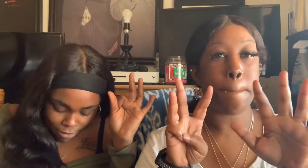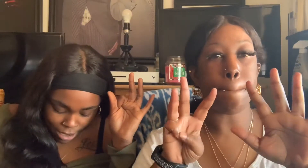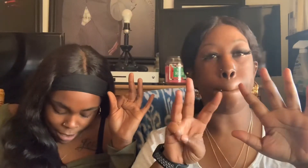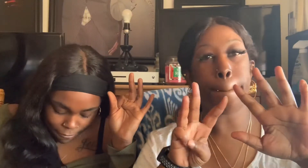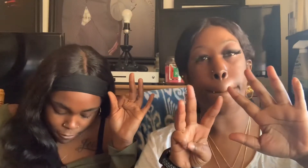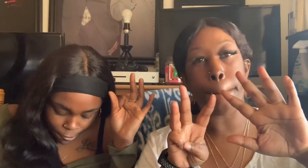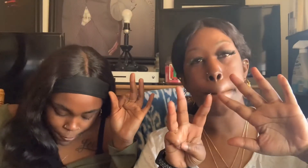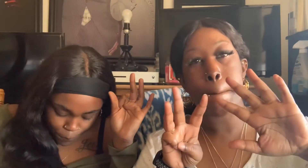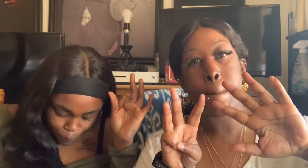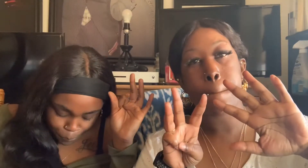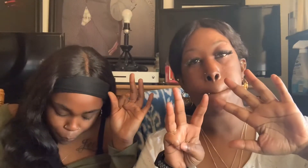I ever.